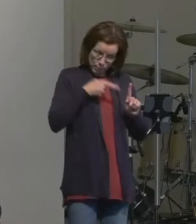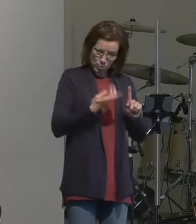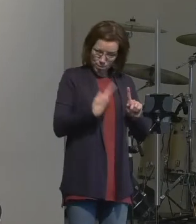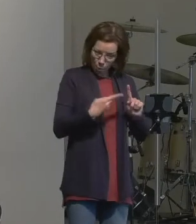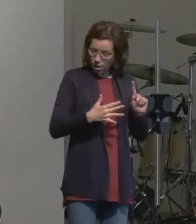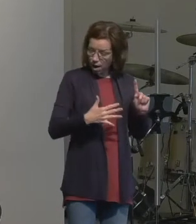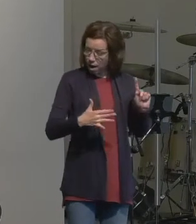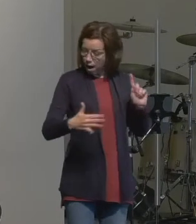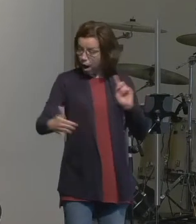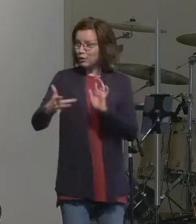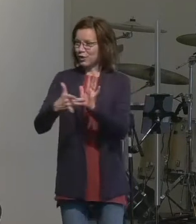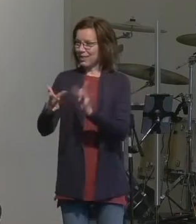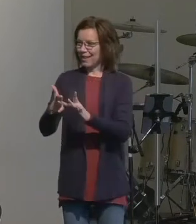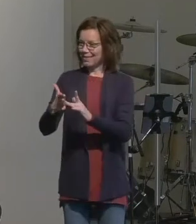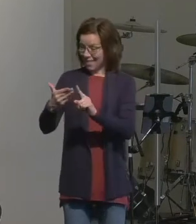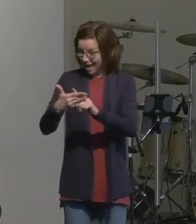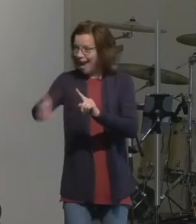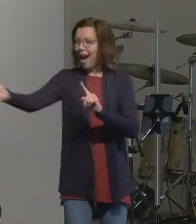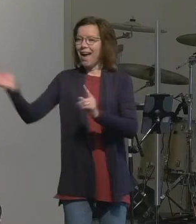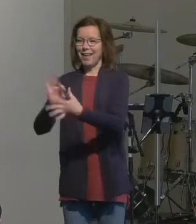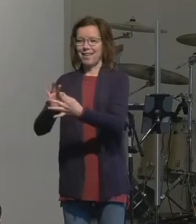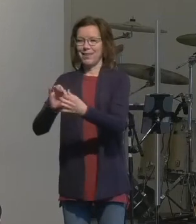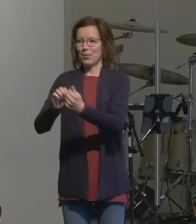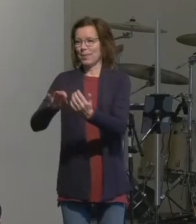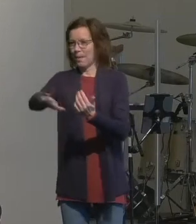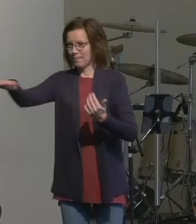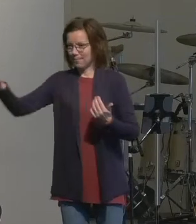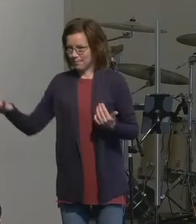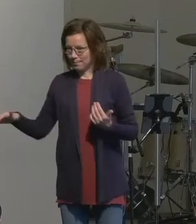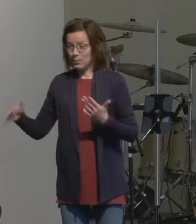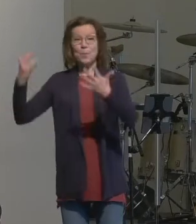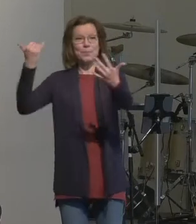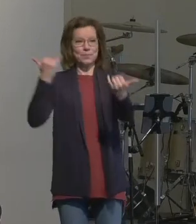so why do I bring this message at the beginning of the year